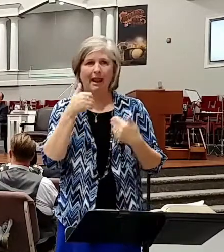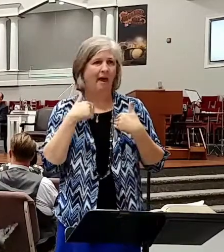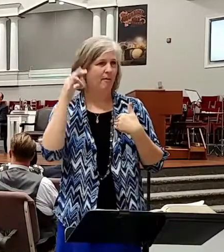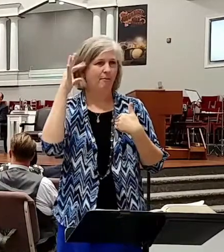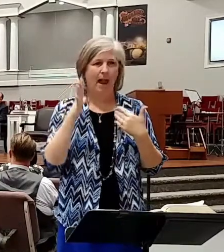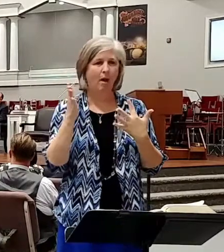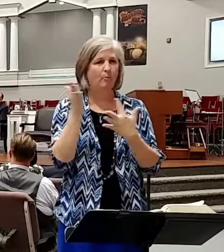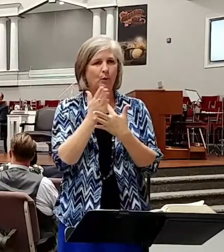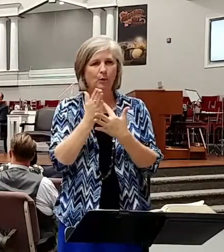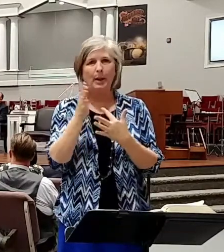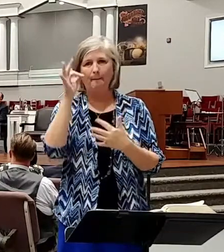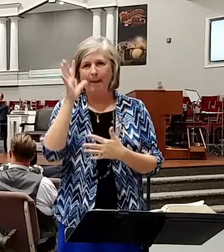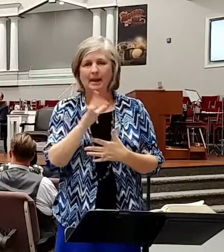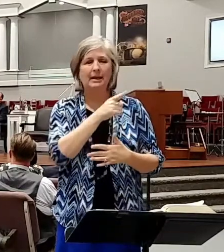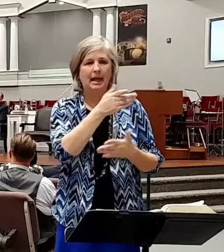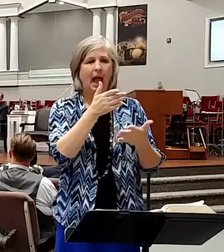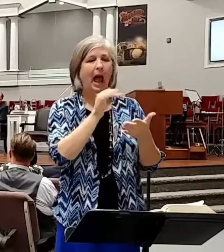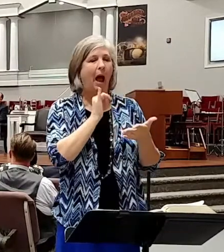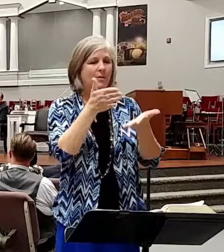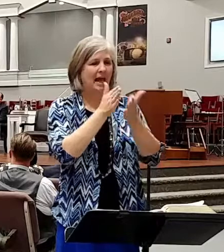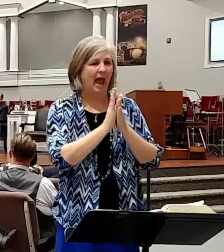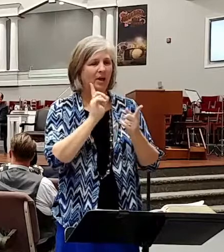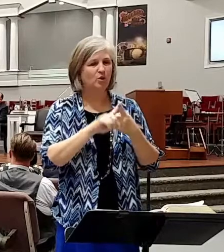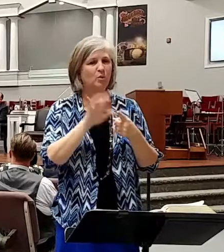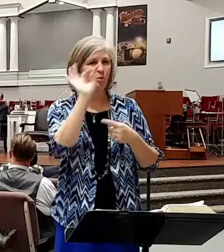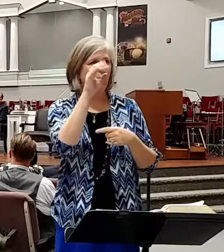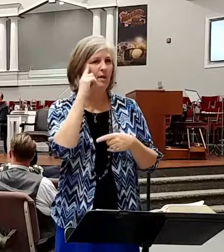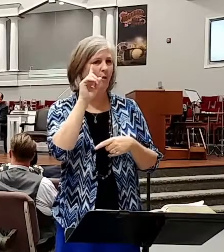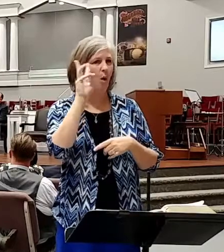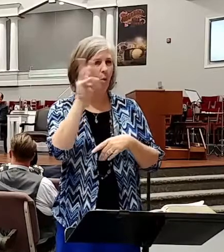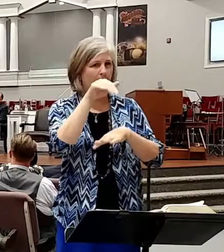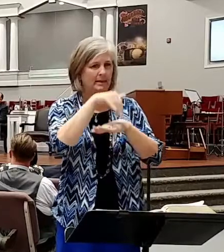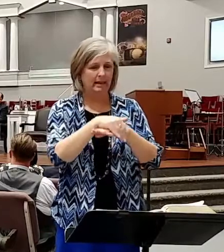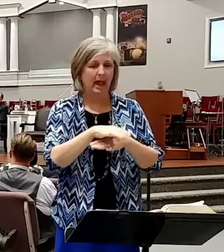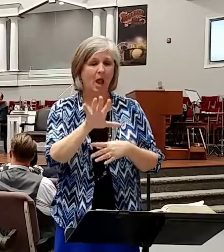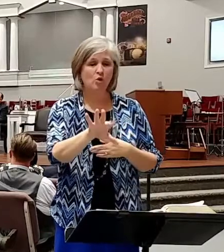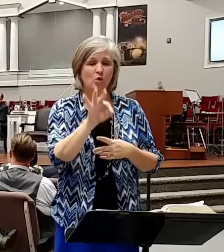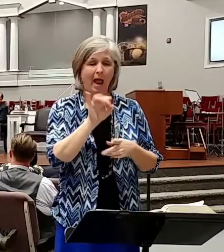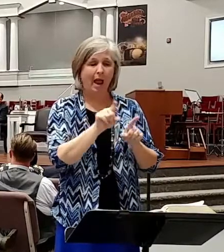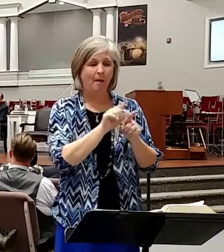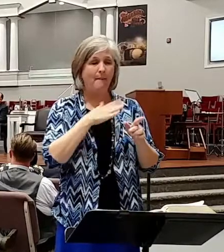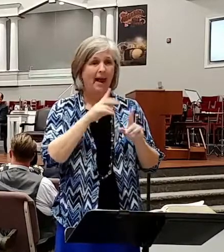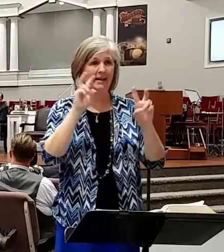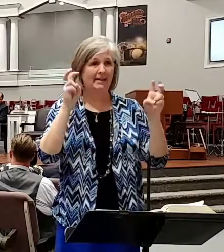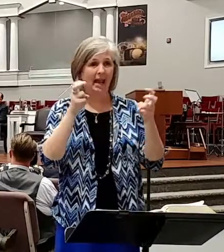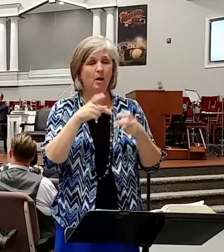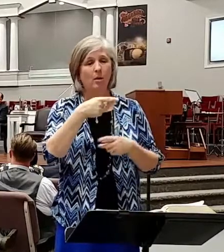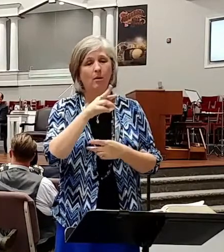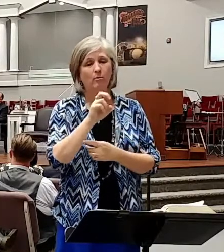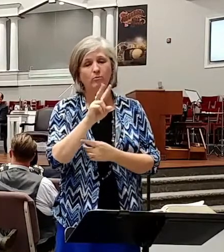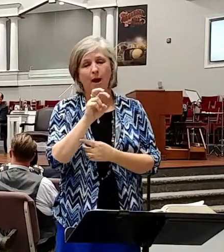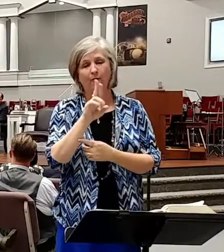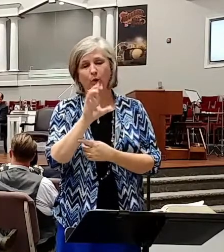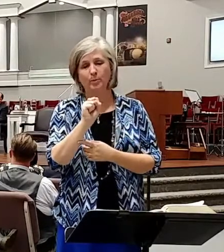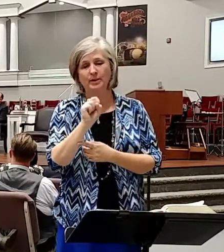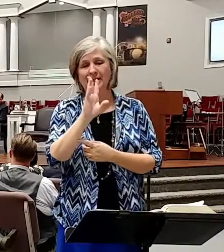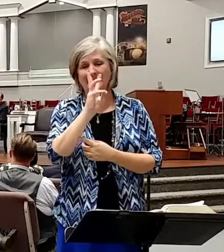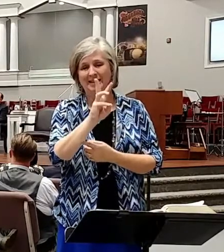pastors. I was asked to fill in on a Wednesday night. I chose as my text Proverbs chapter 6 verses, I think it's